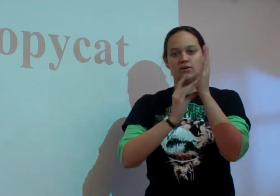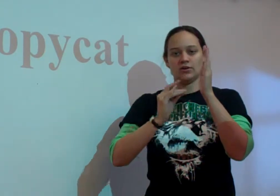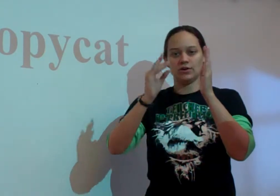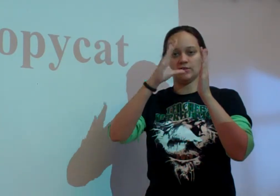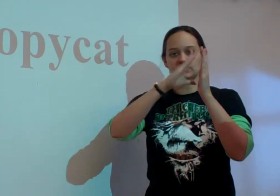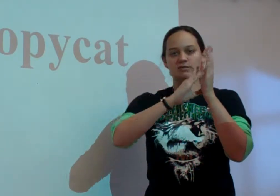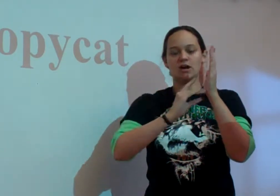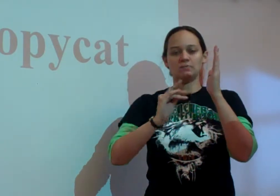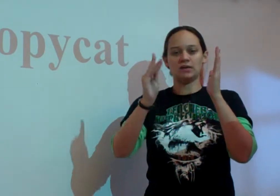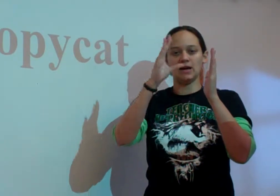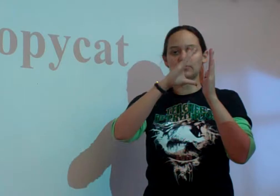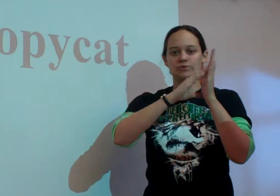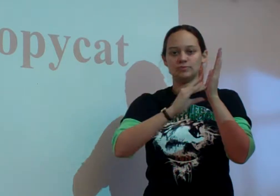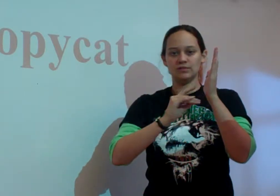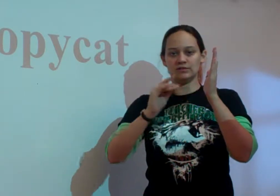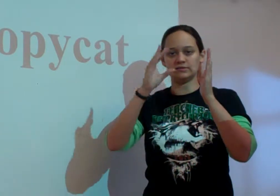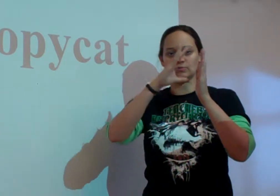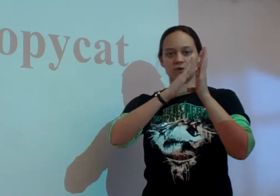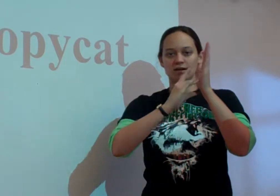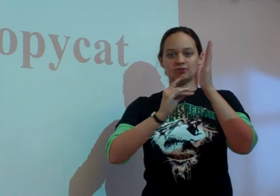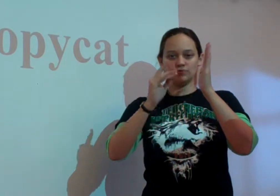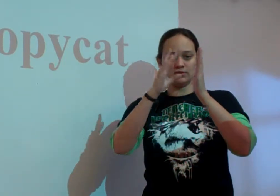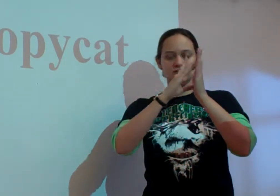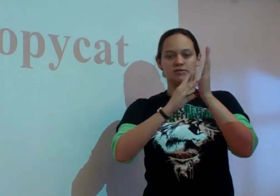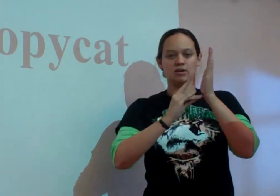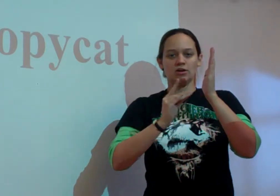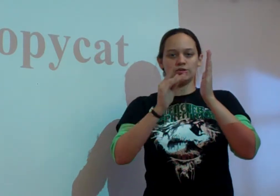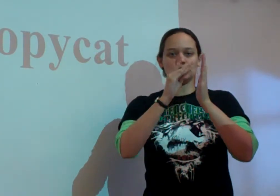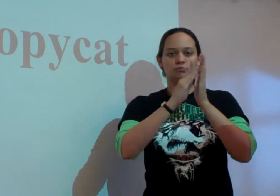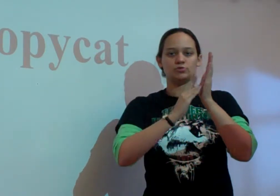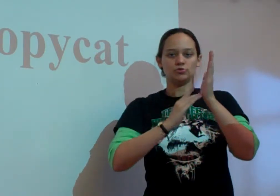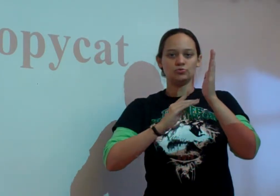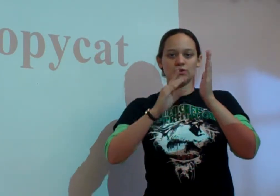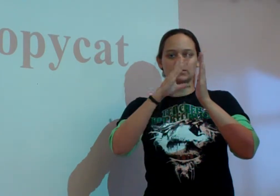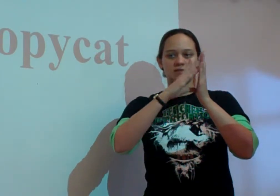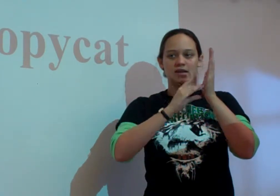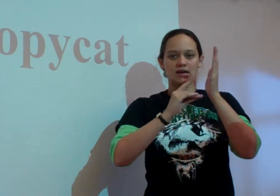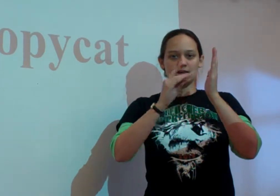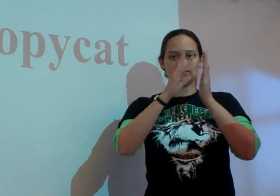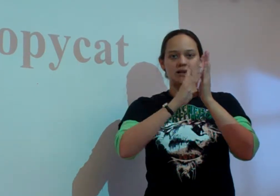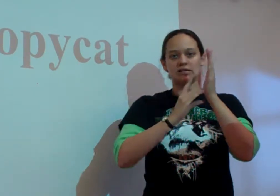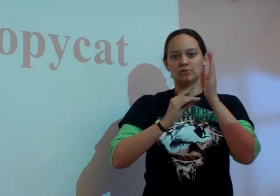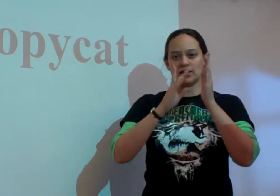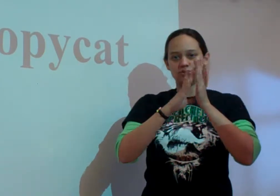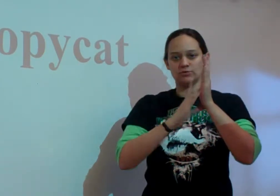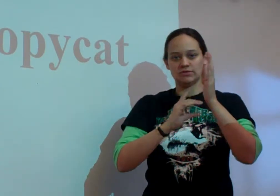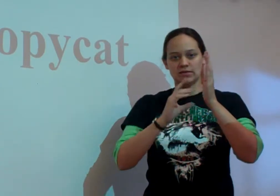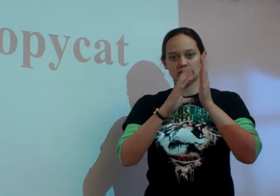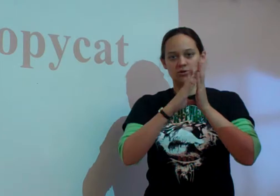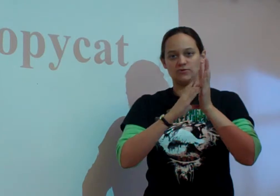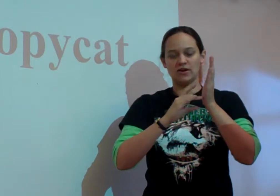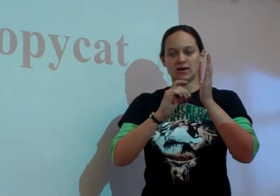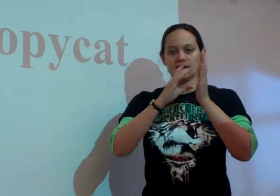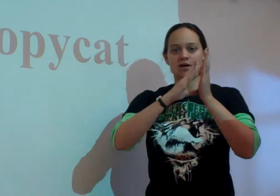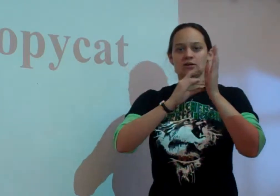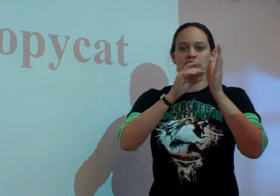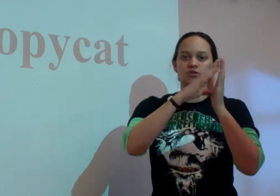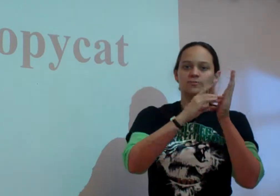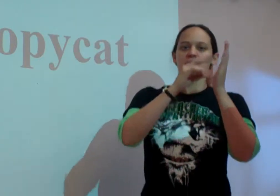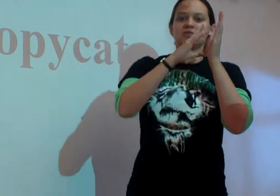Alright, this is copycat, which means when I do this, you do and say exactly what I do and say. So if I jump up and